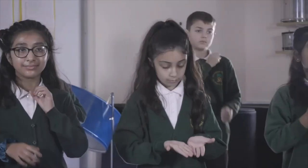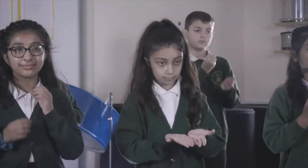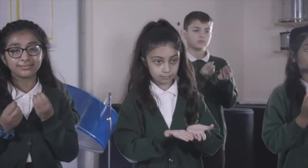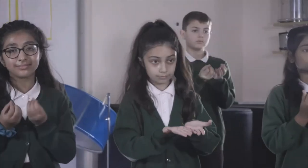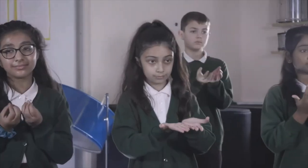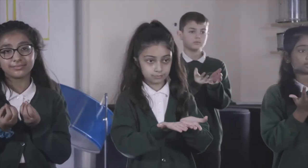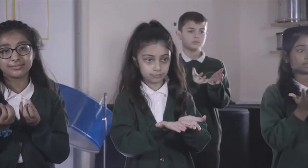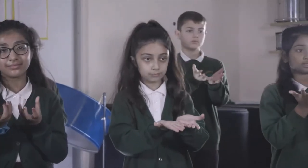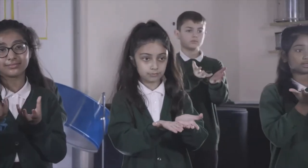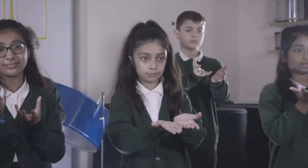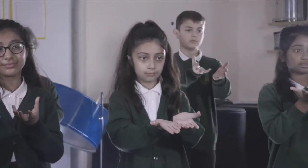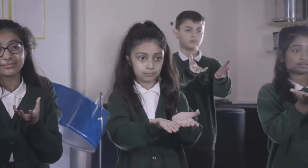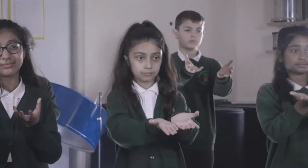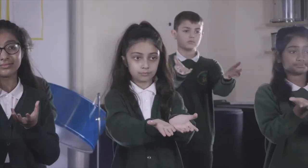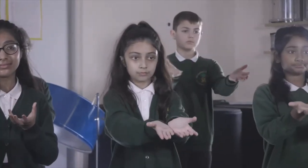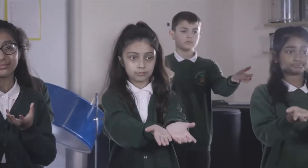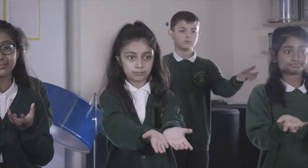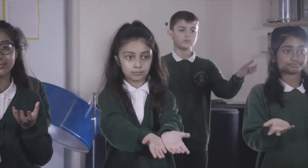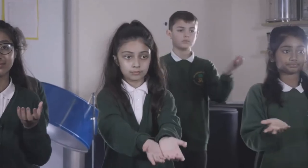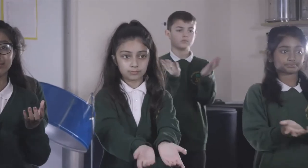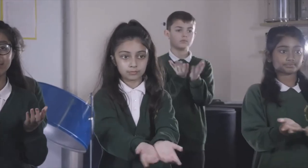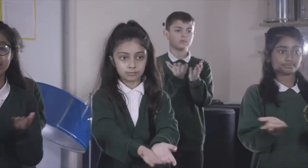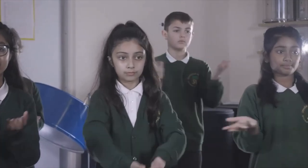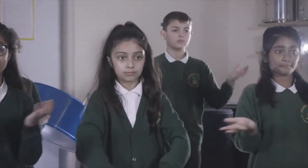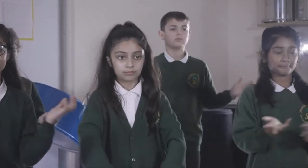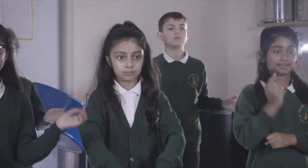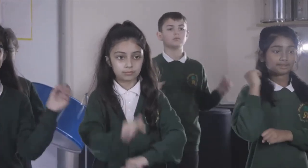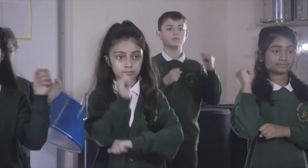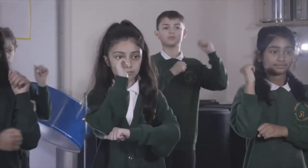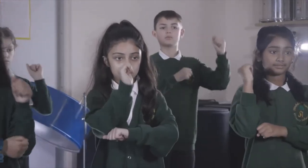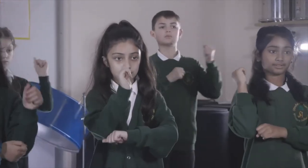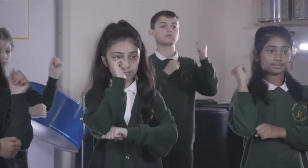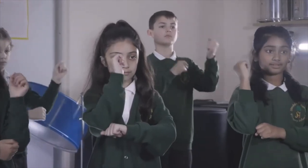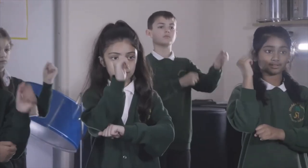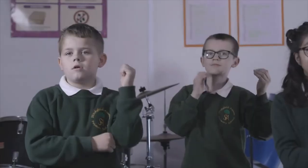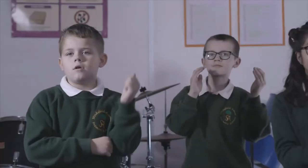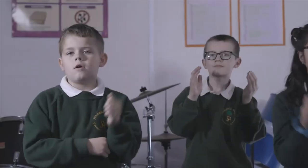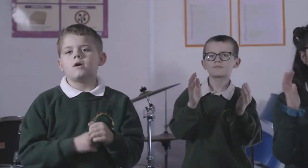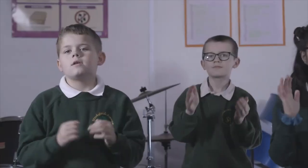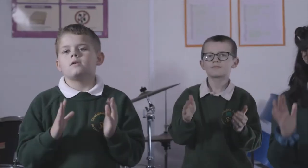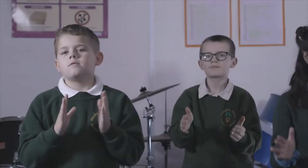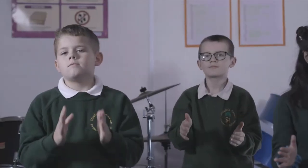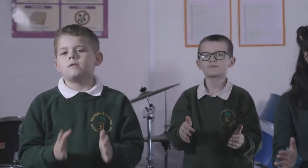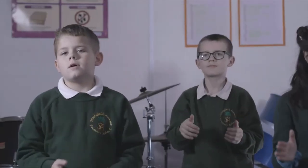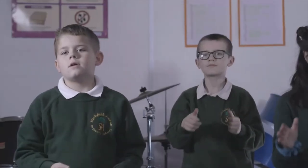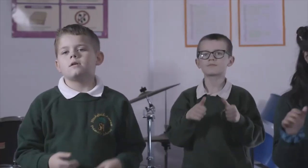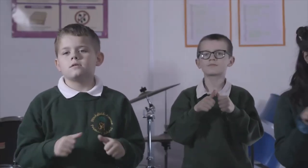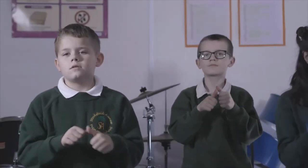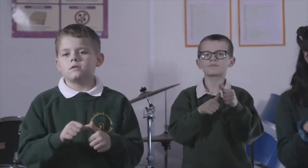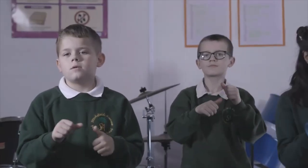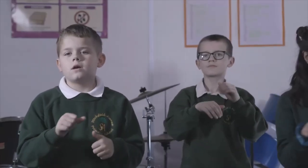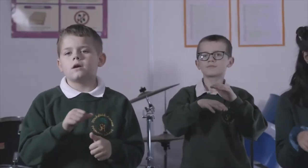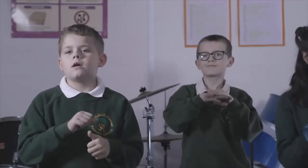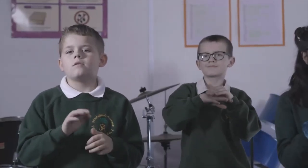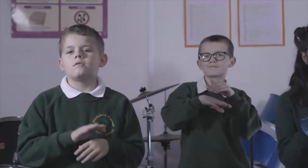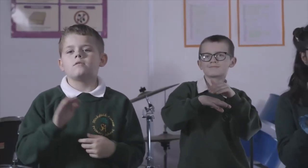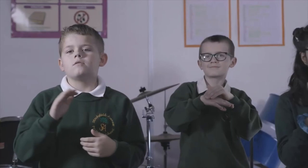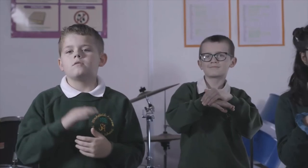night You and I must fight the hardest fight To make our future